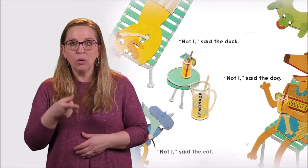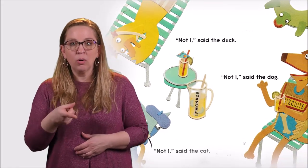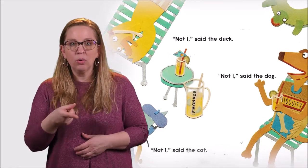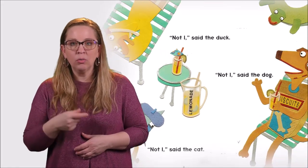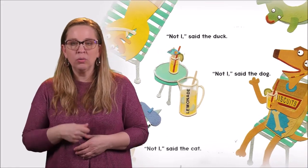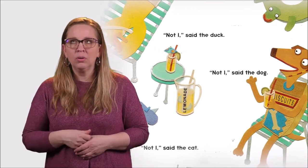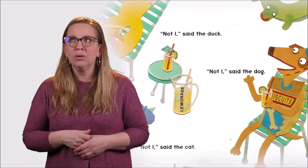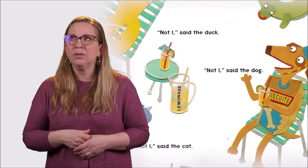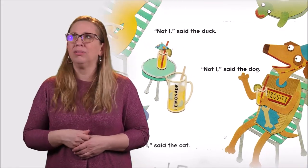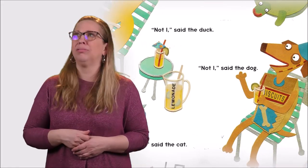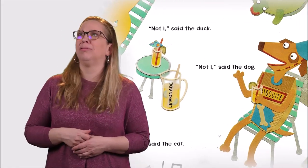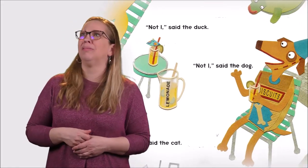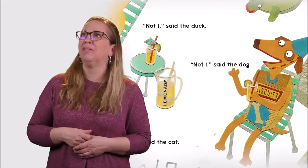Not I, said the dog.